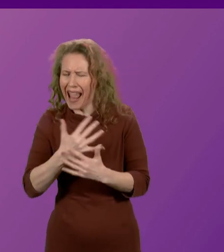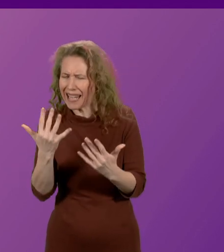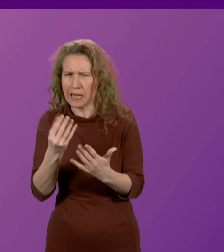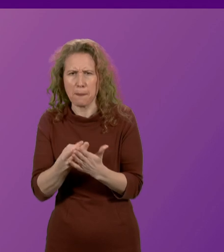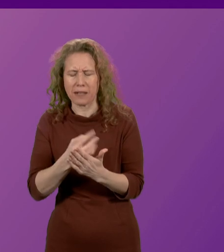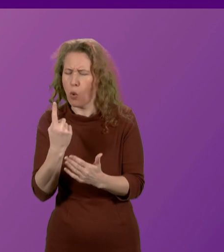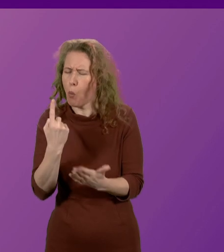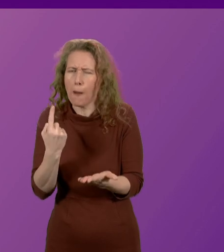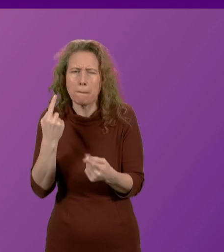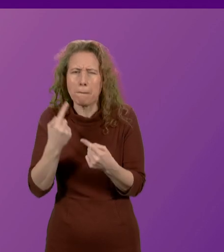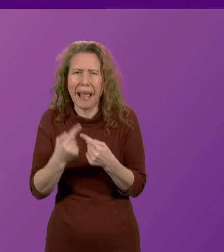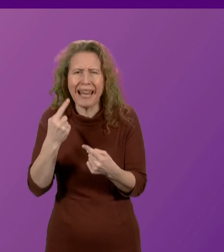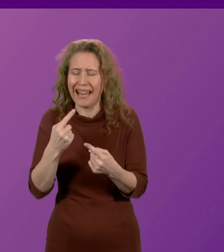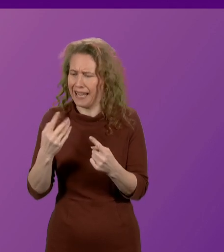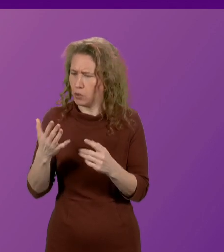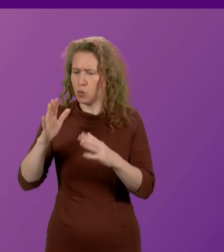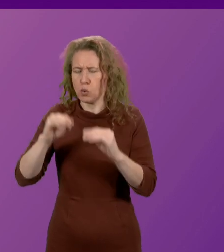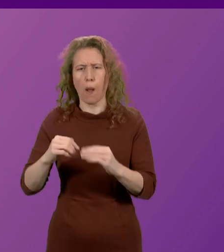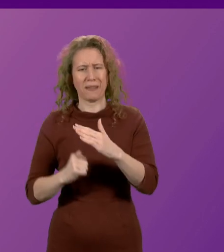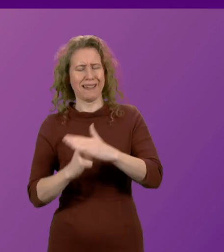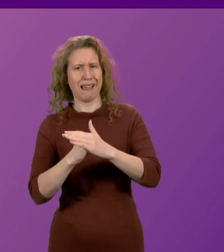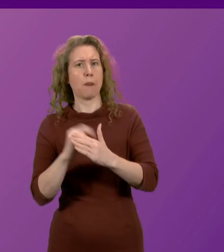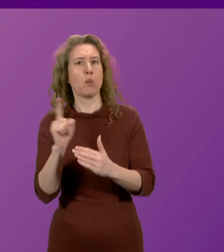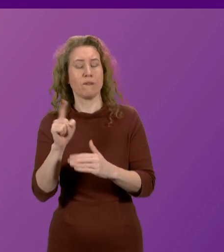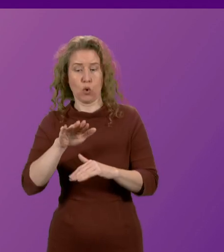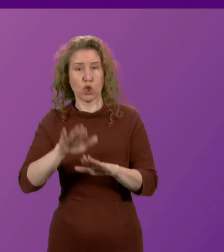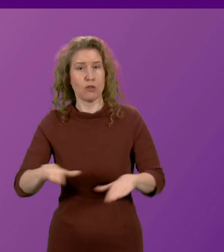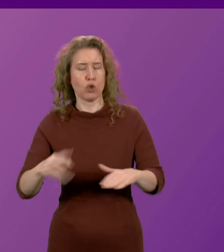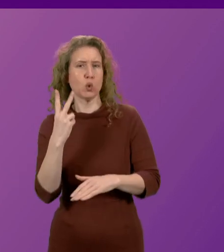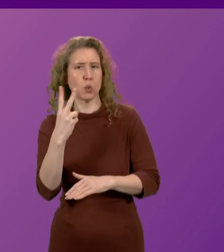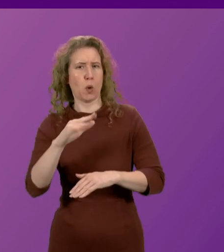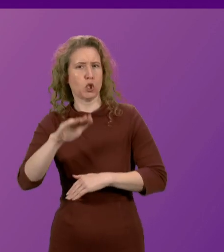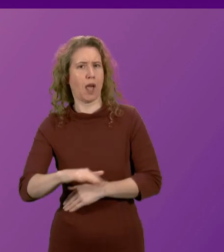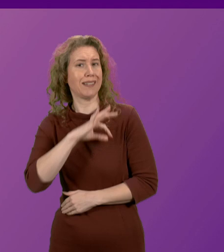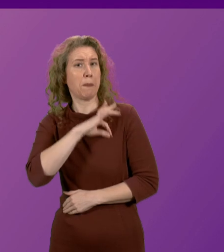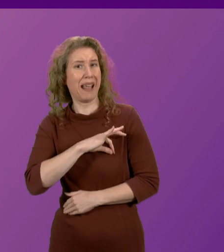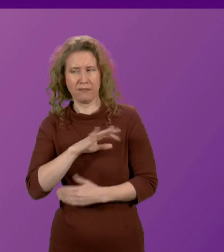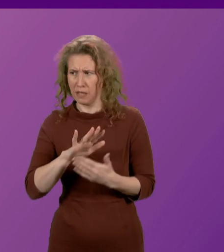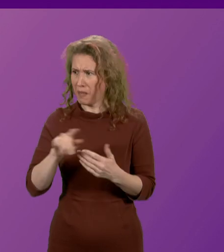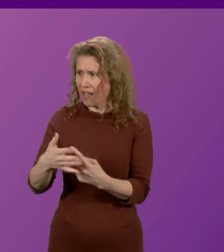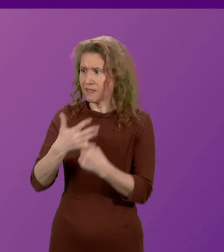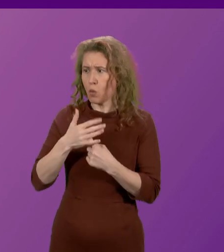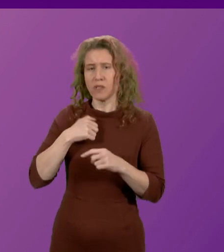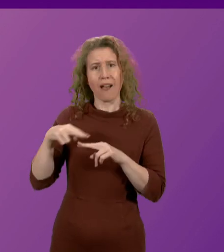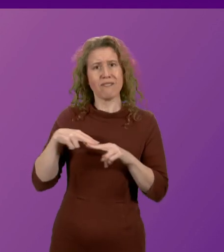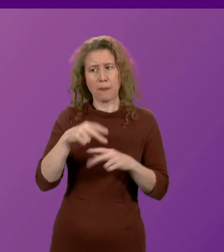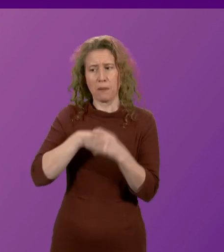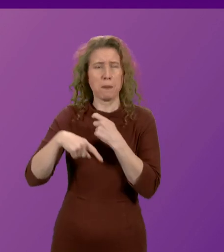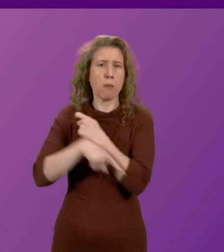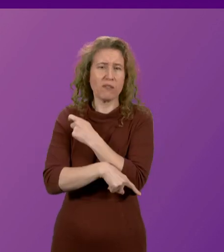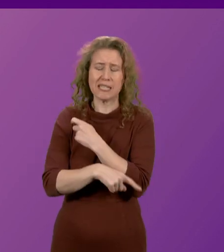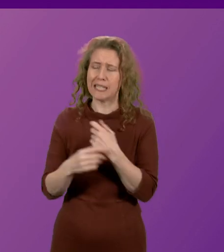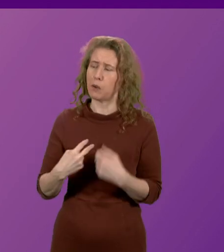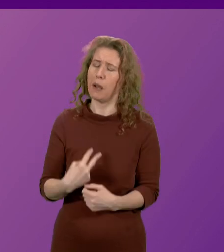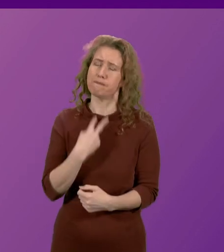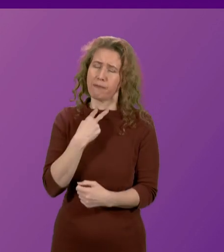to lift the two-child cap that is putting and forcing families into poverty in our country today. And I regret that very